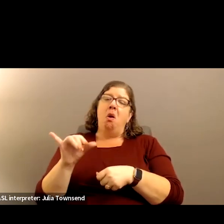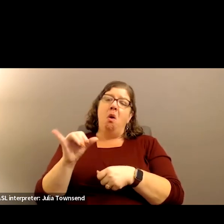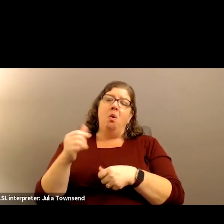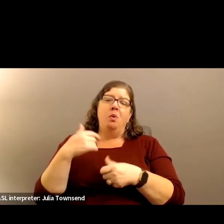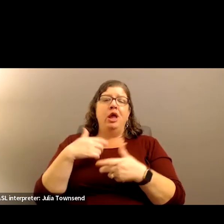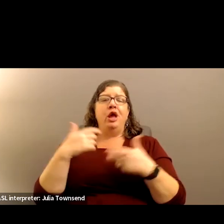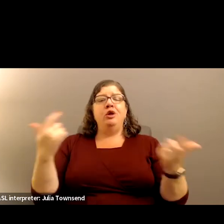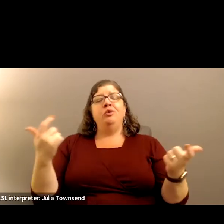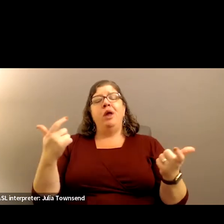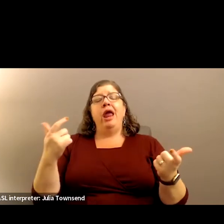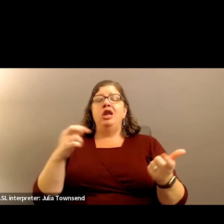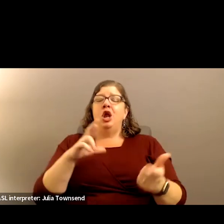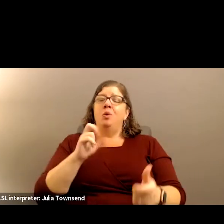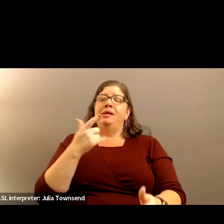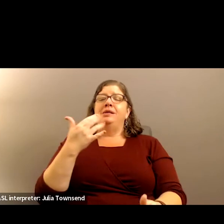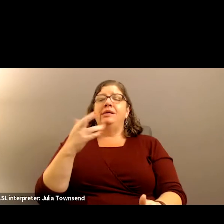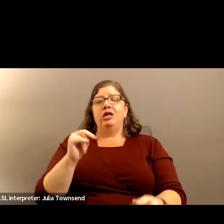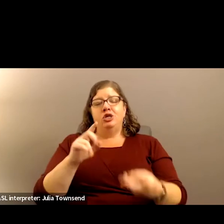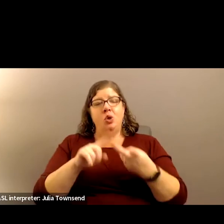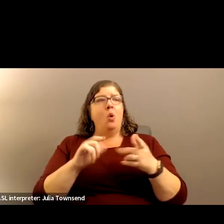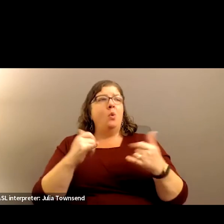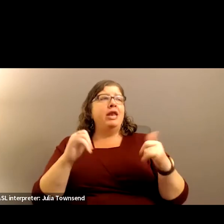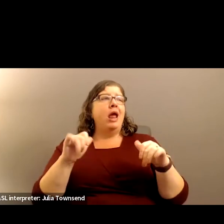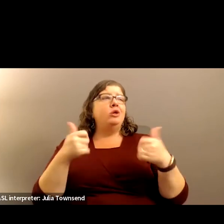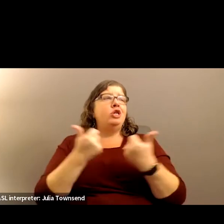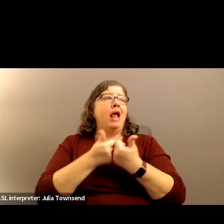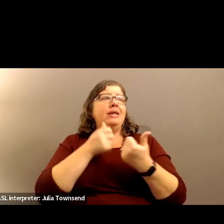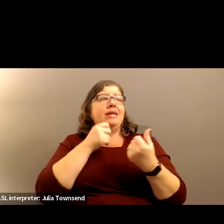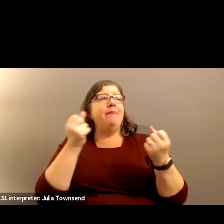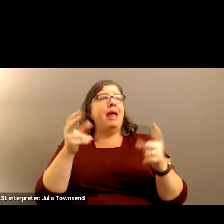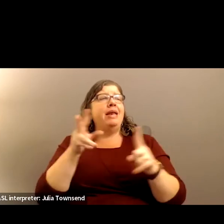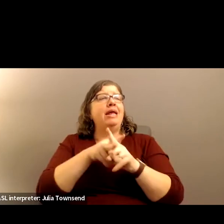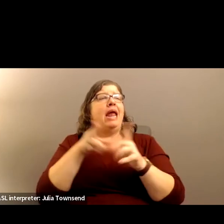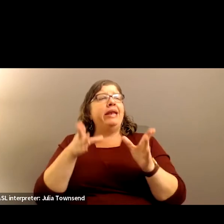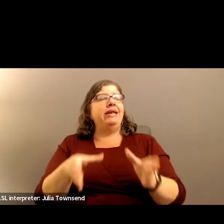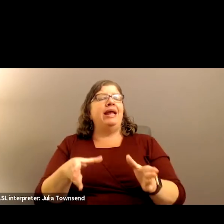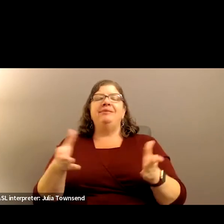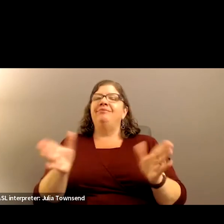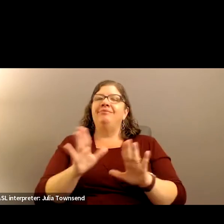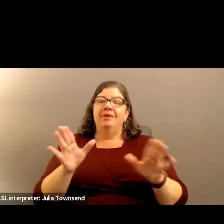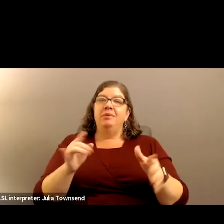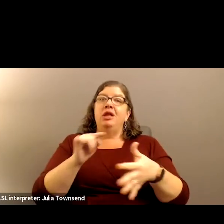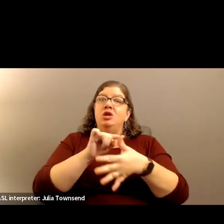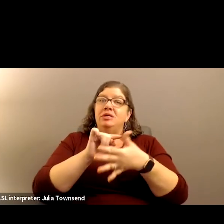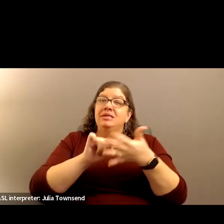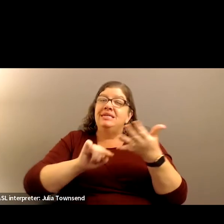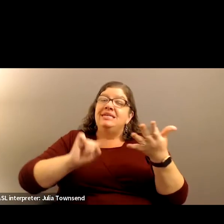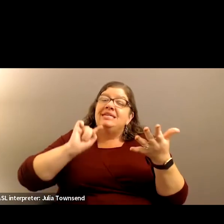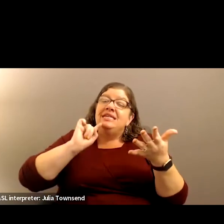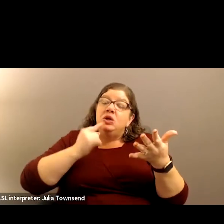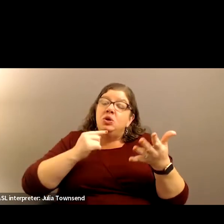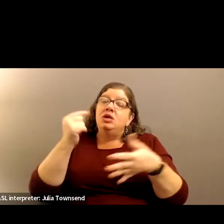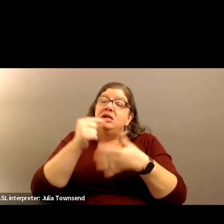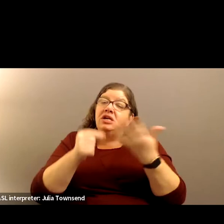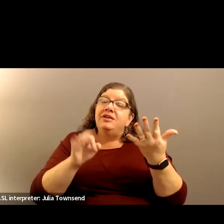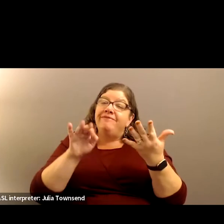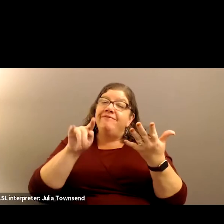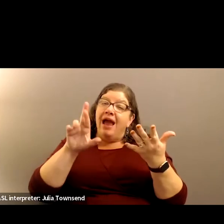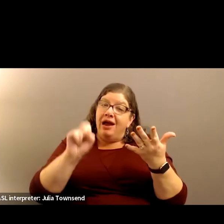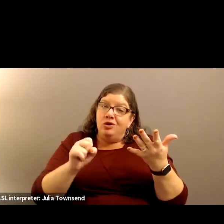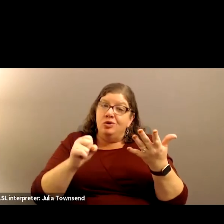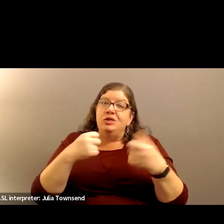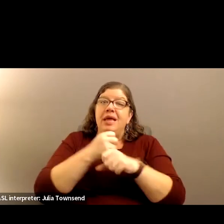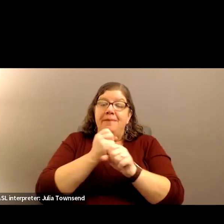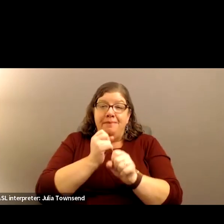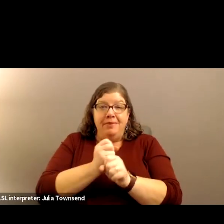there's a great recession or hey, it's challenging right now. There's not a lot of candidates. These are some factors that make those two